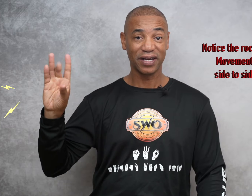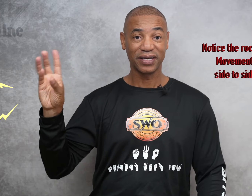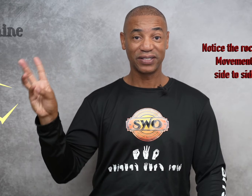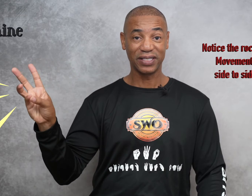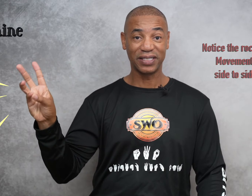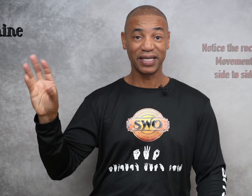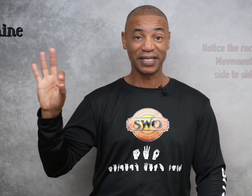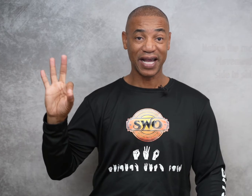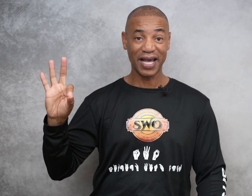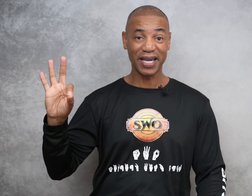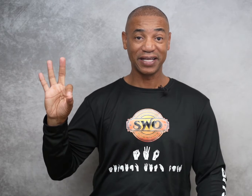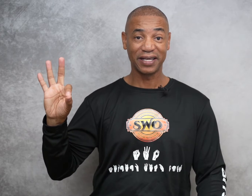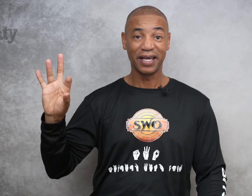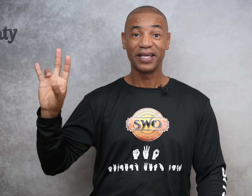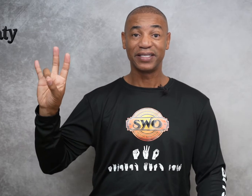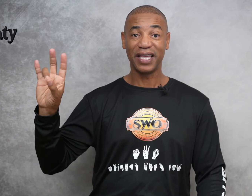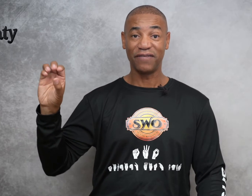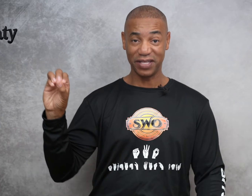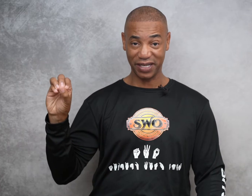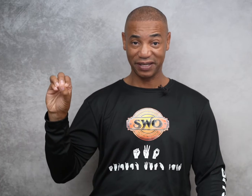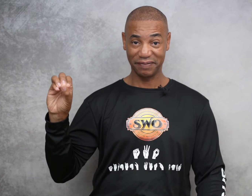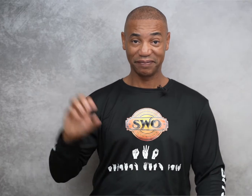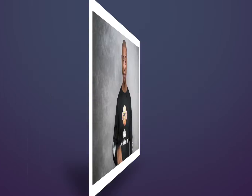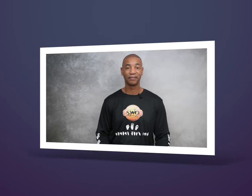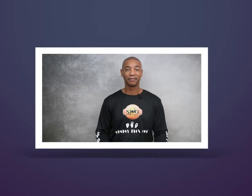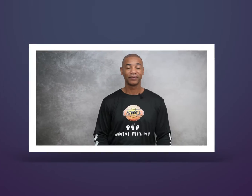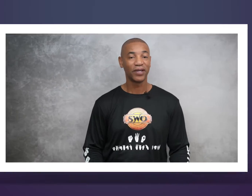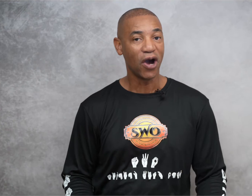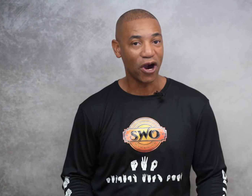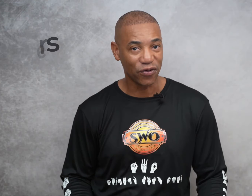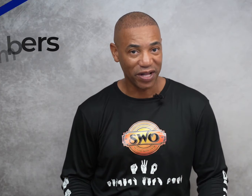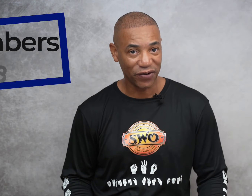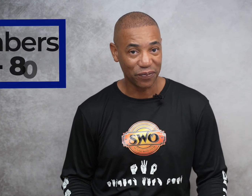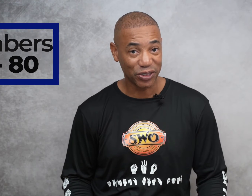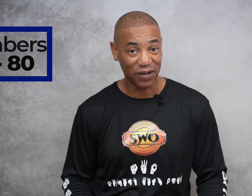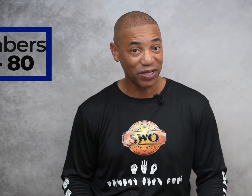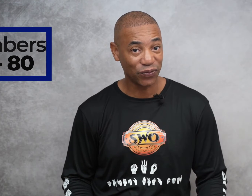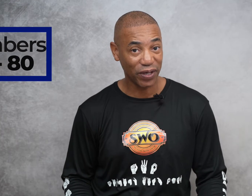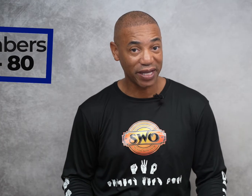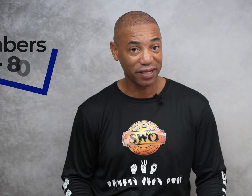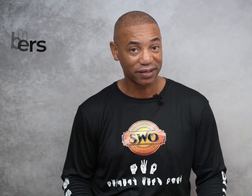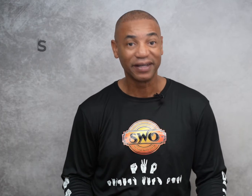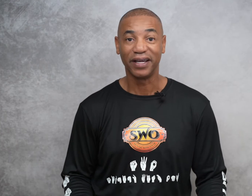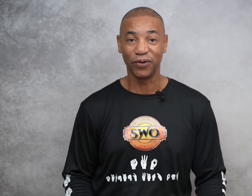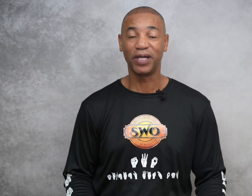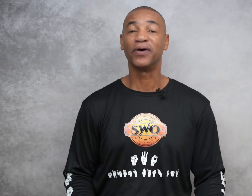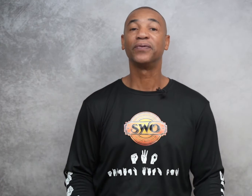69, 70. Are you ready for numbers 80 through 90? Here we go.